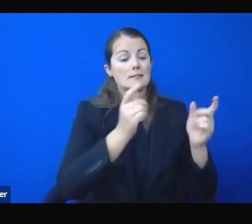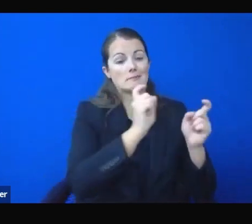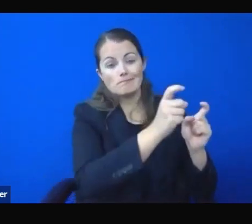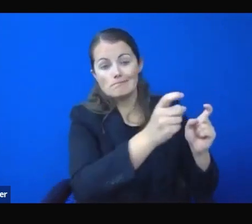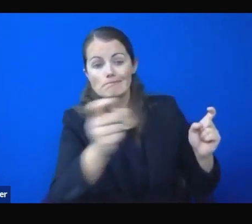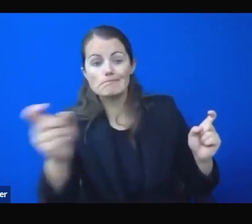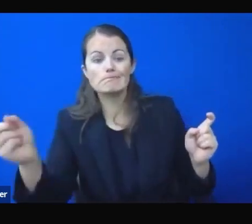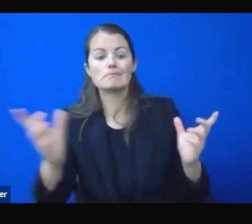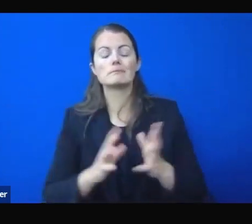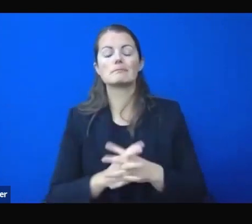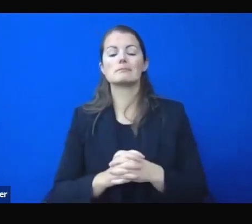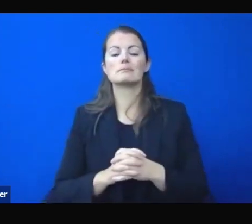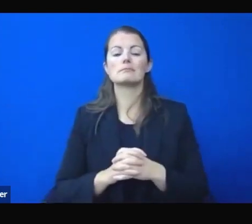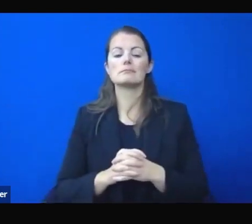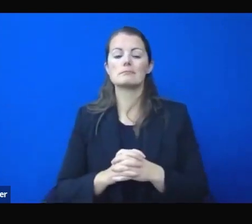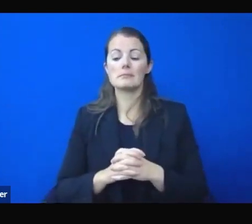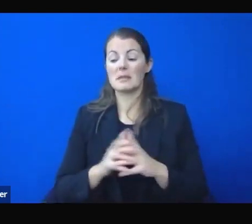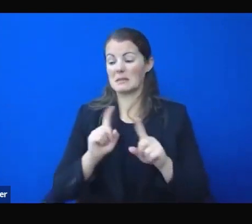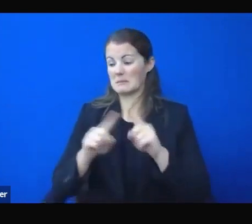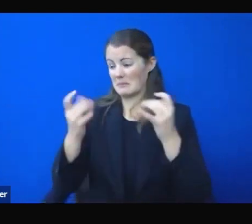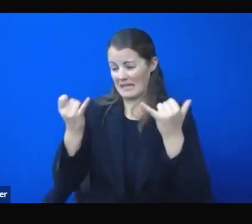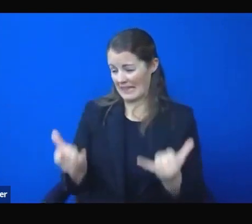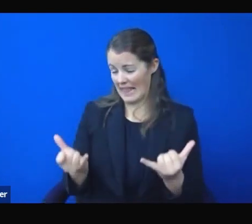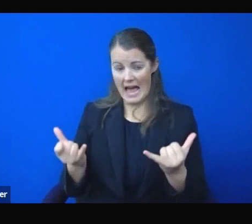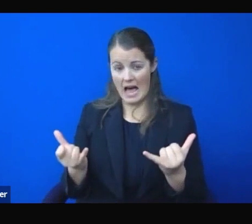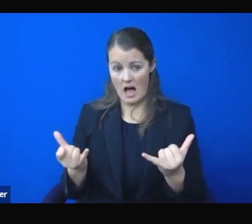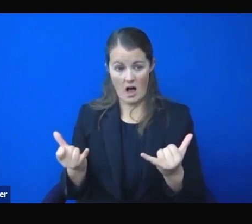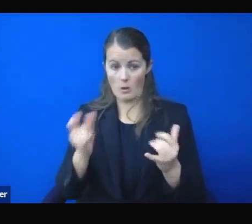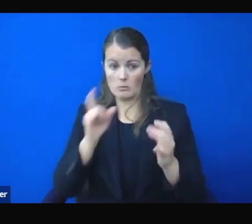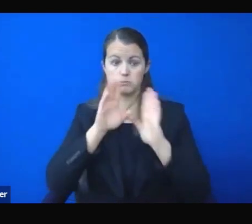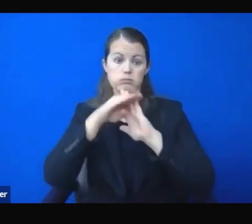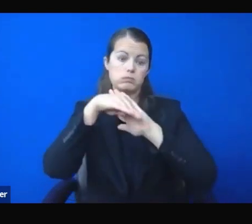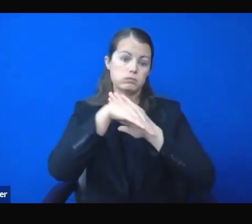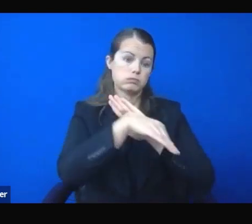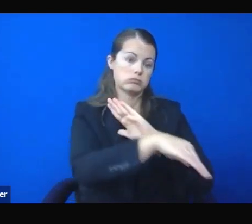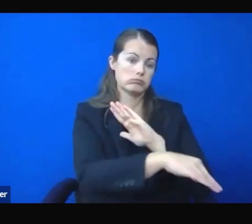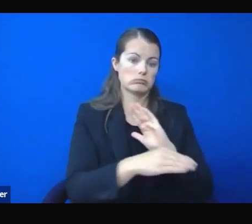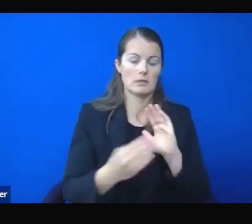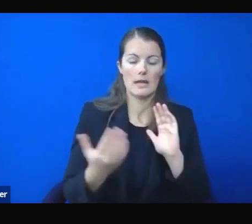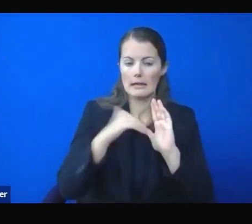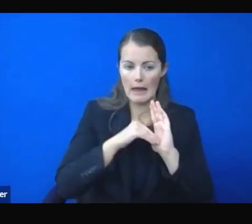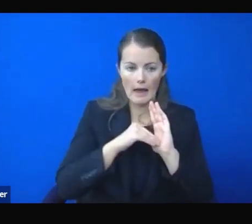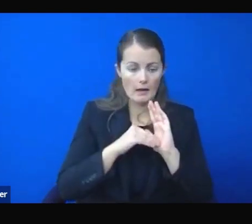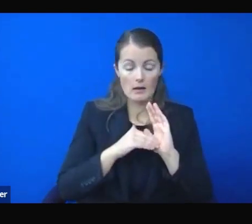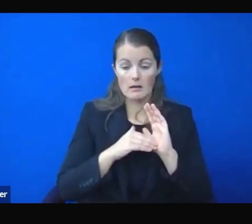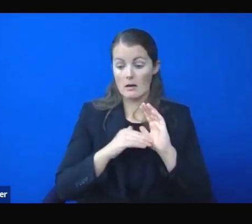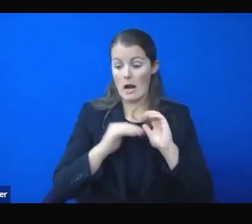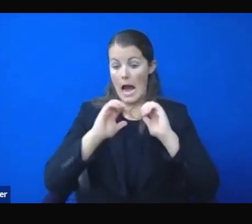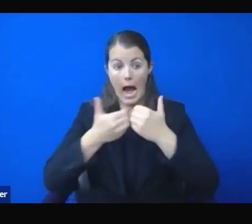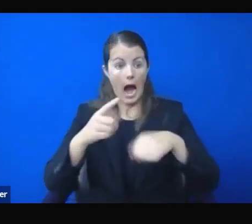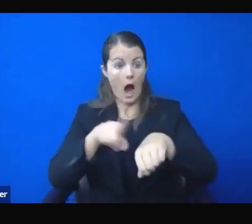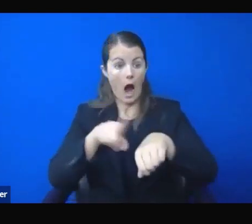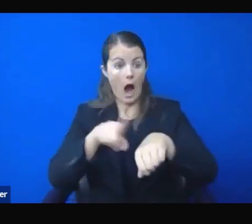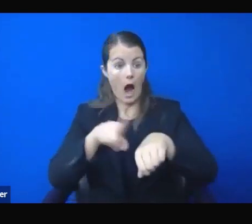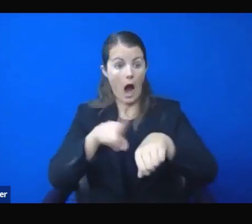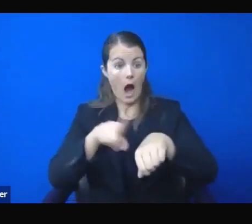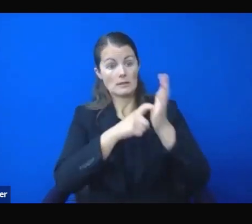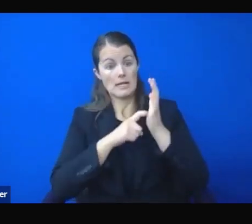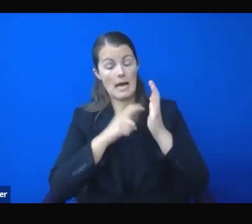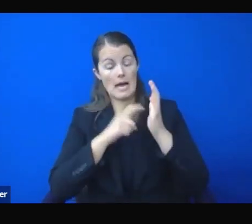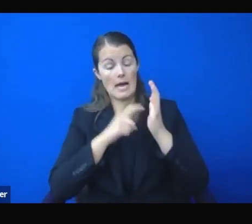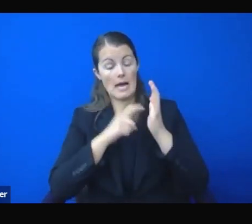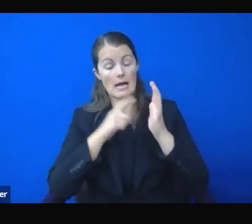inflection point. I certainly don't want to lose another 10 years or more trying to claw back where we were prior to the pandemic.